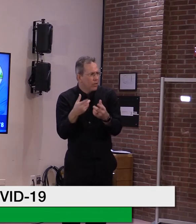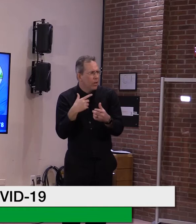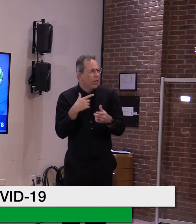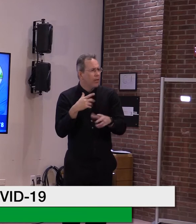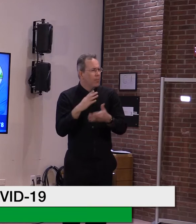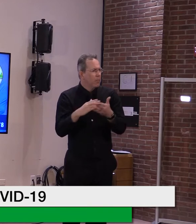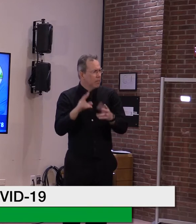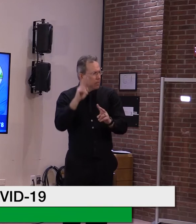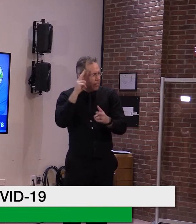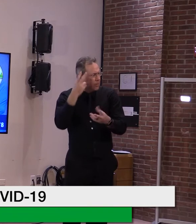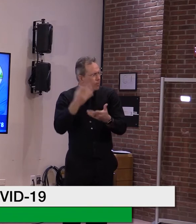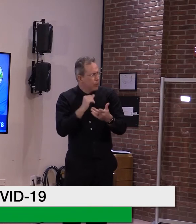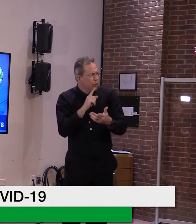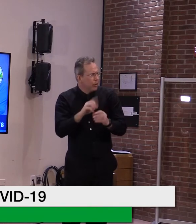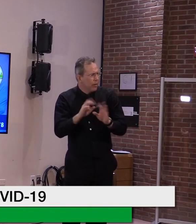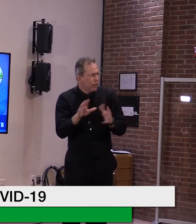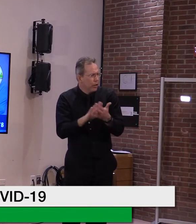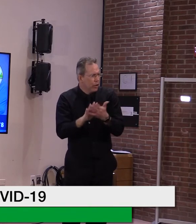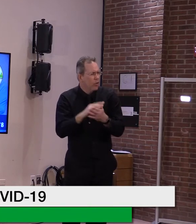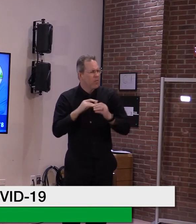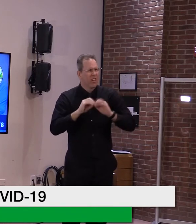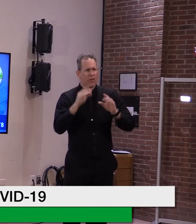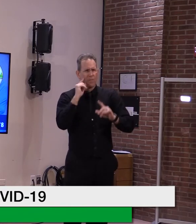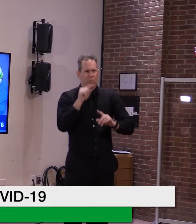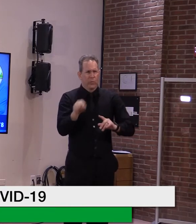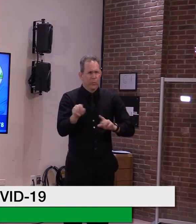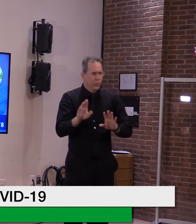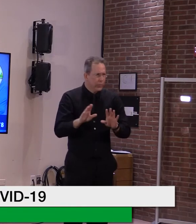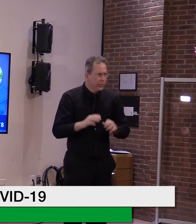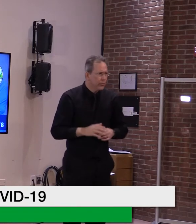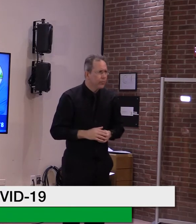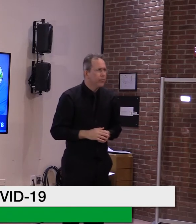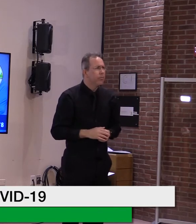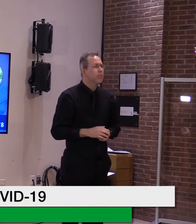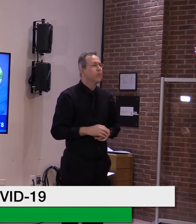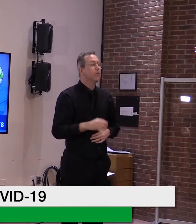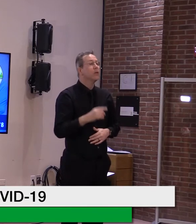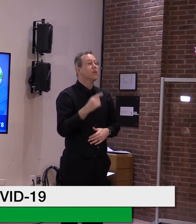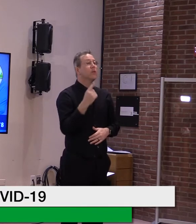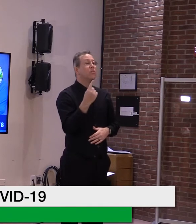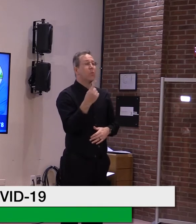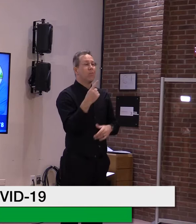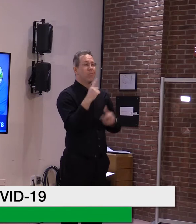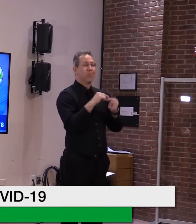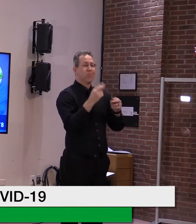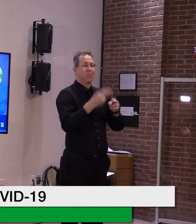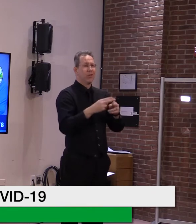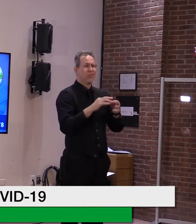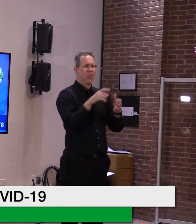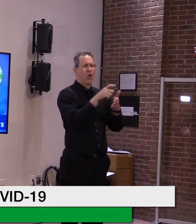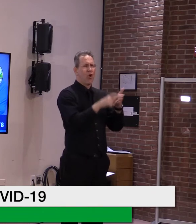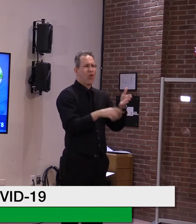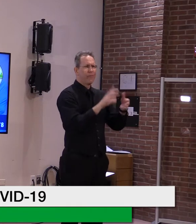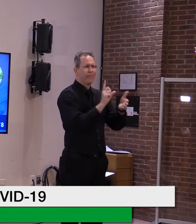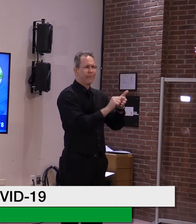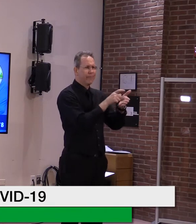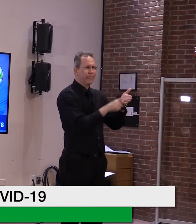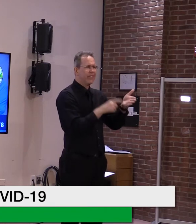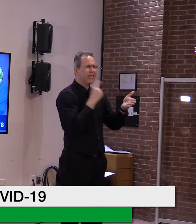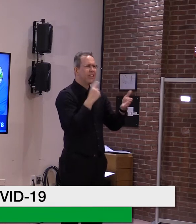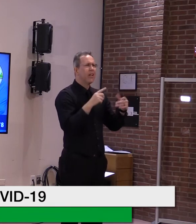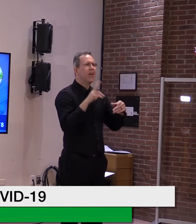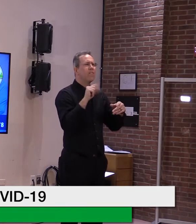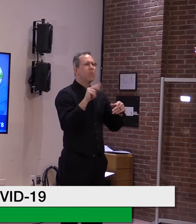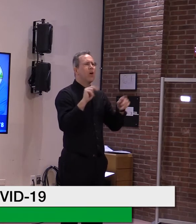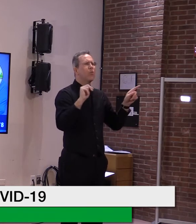that, that, um, w that there wasn't any sort of reciprocal vaccination going on between Vermont and New Hampshire.